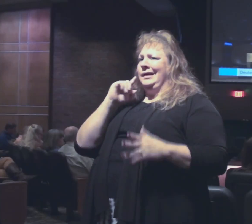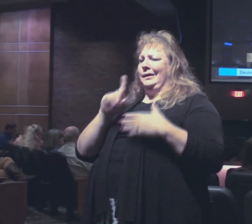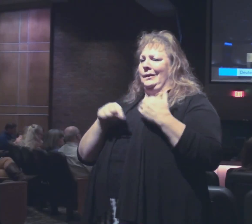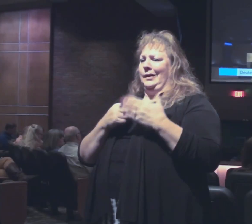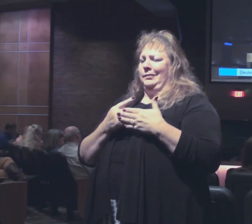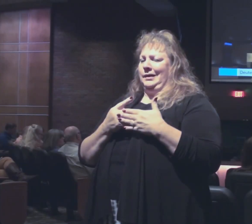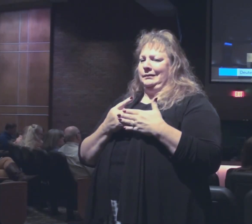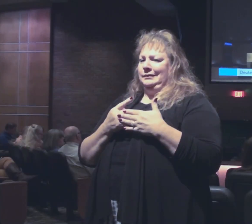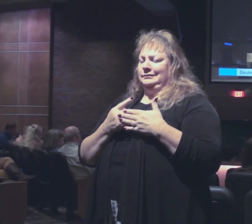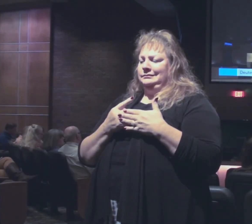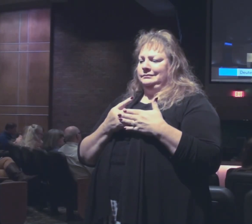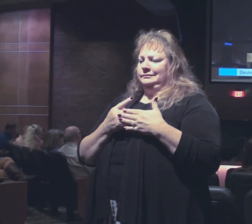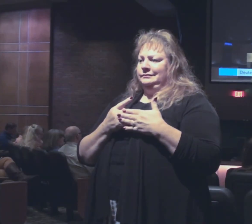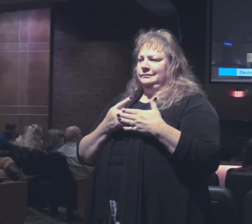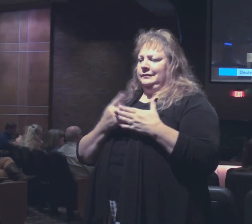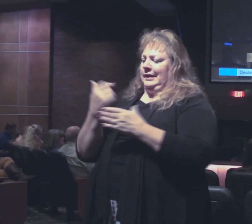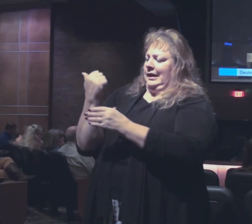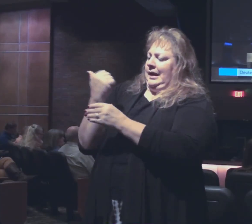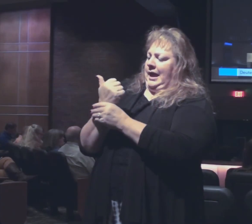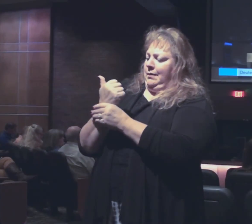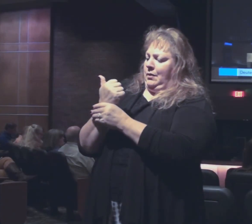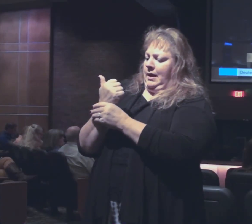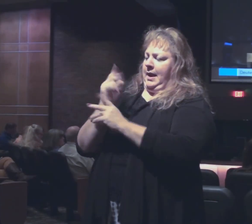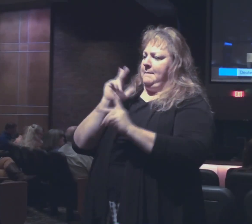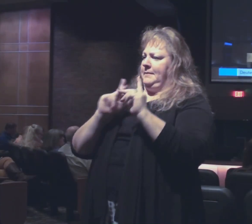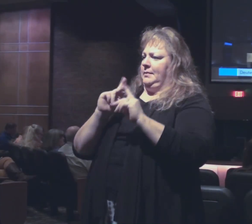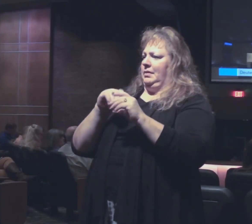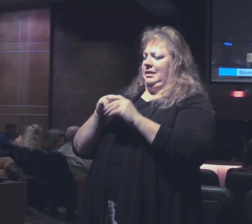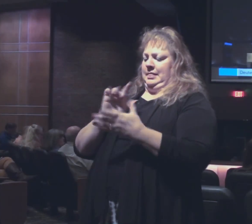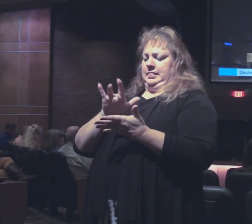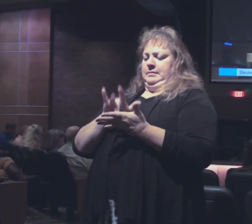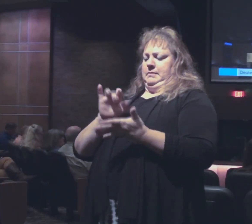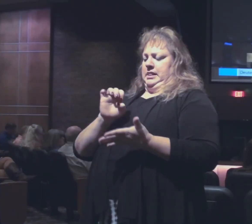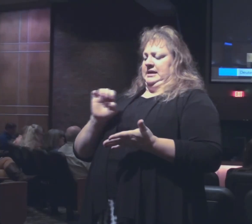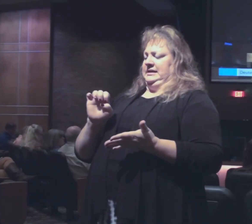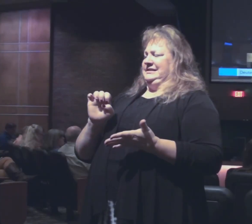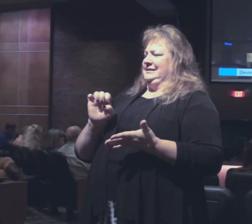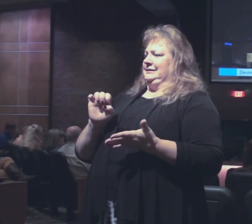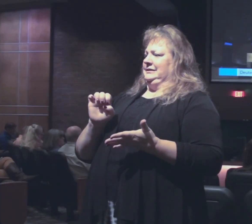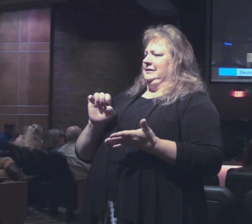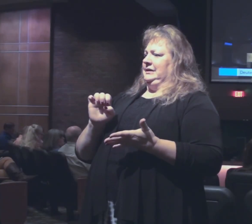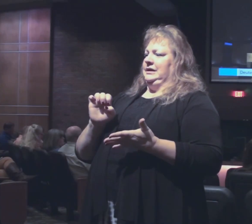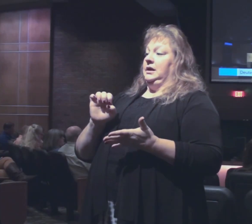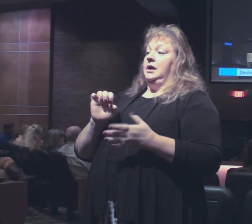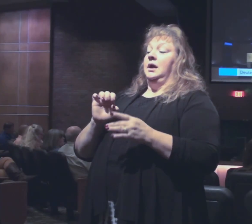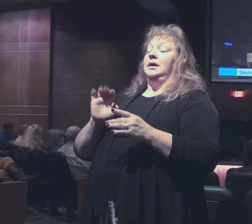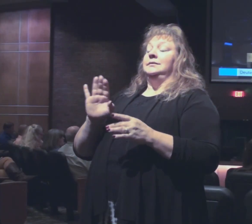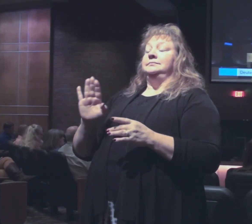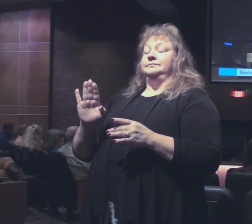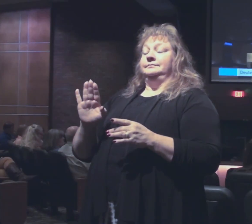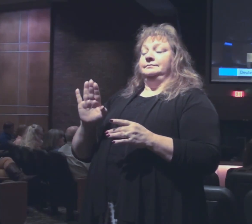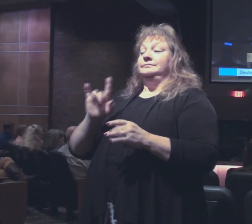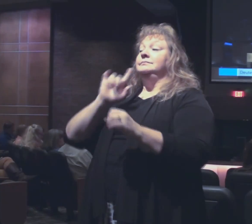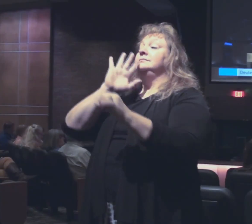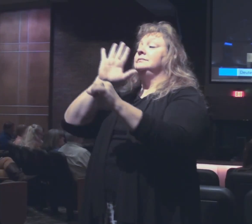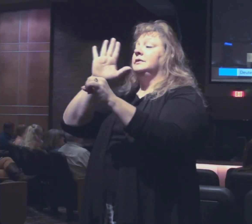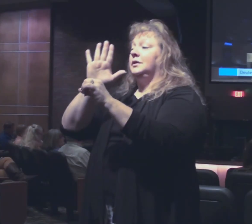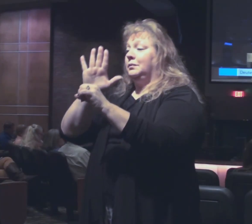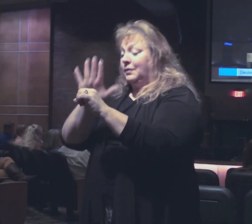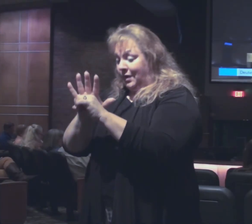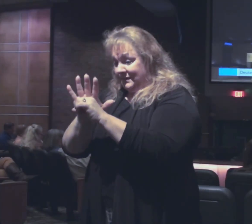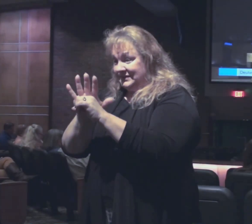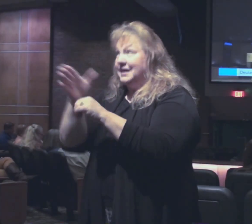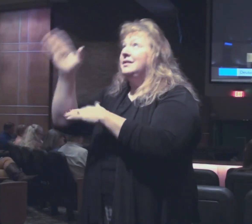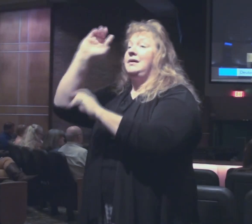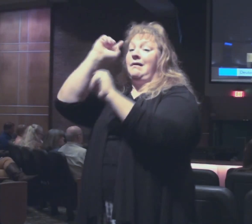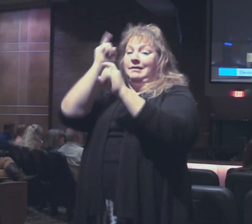being Abrahamic people in the Middle East. But the promises, the covenant